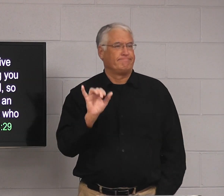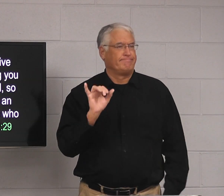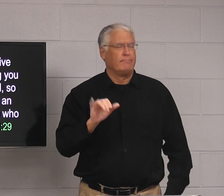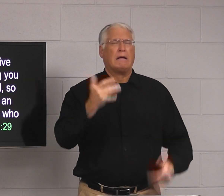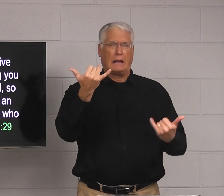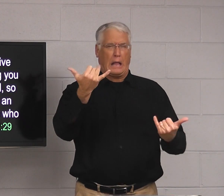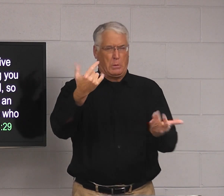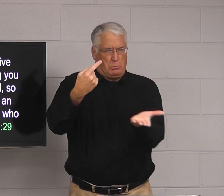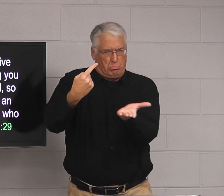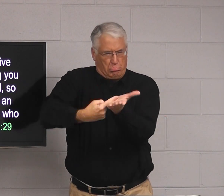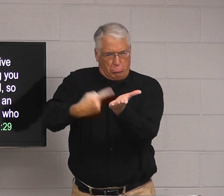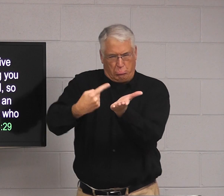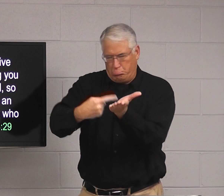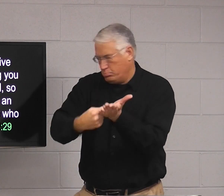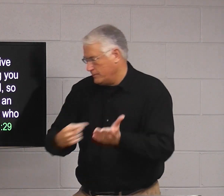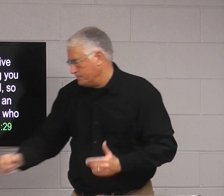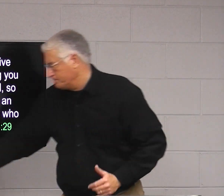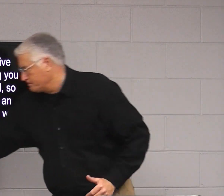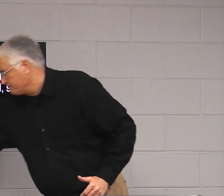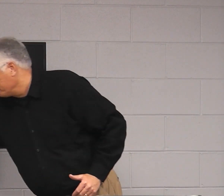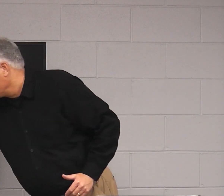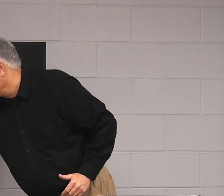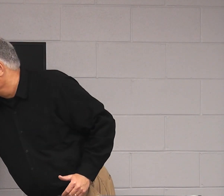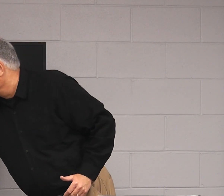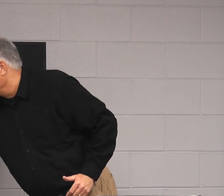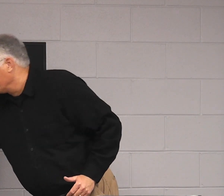And they say, oh, okay. So that's what we're going to discuss.